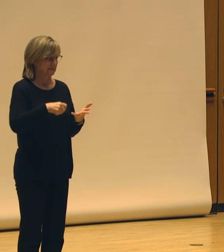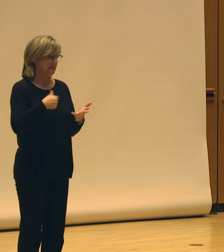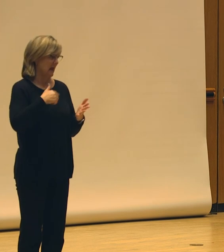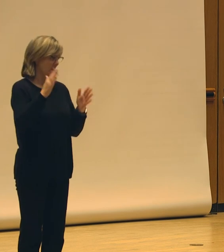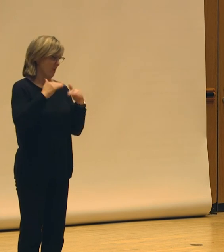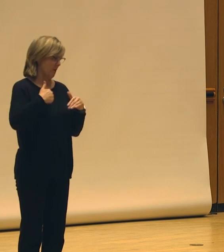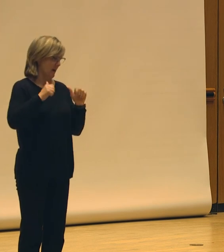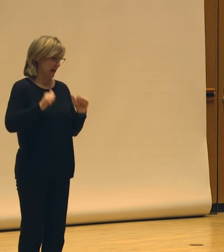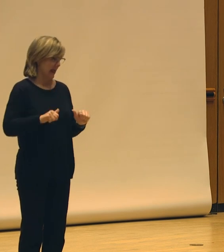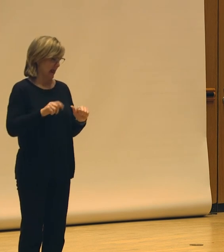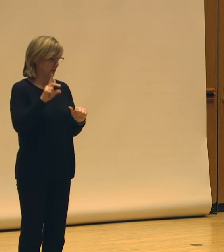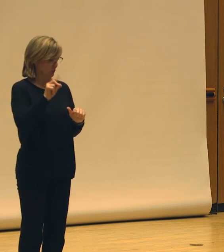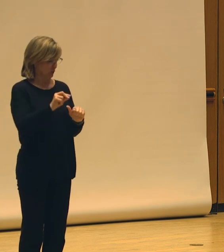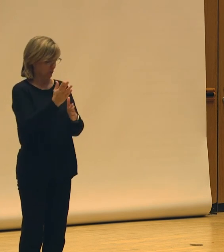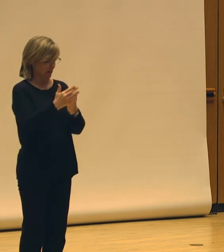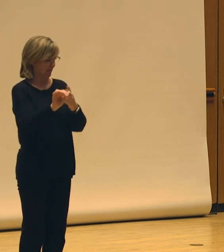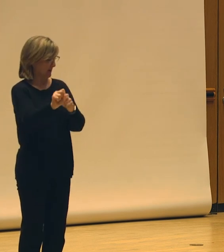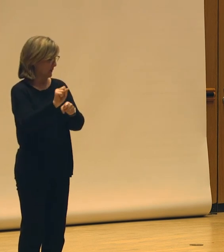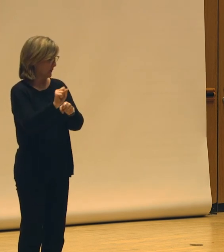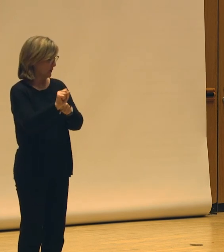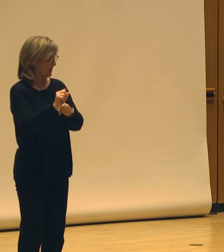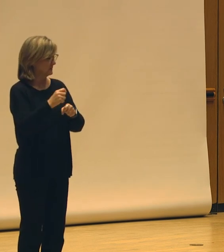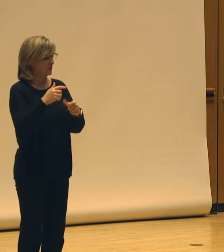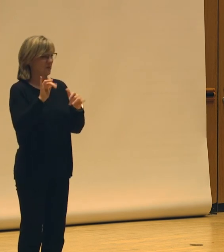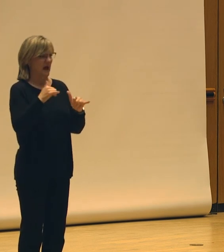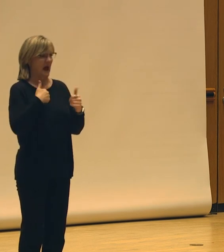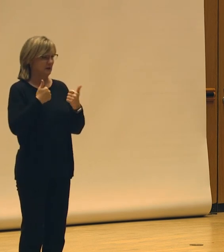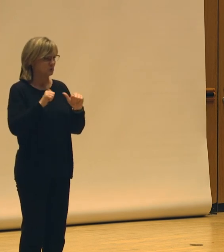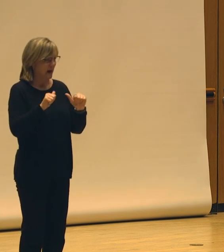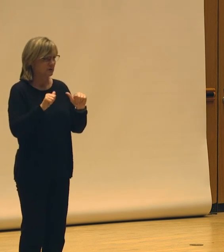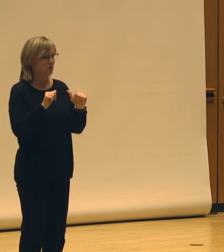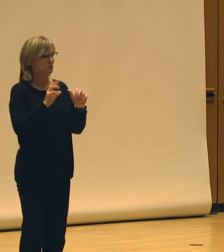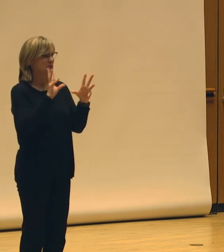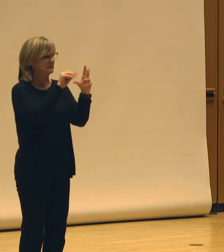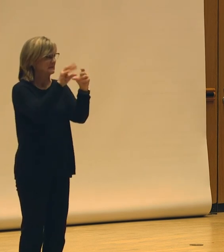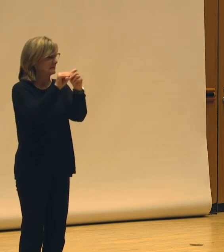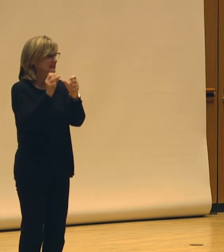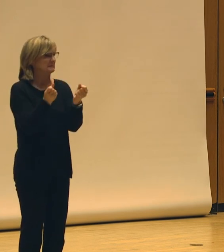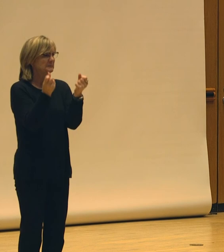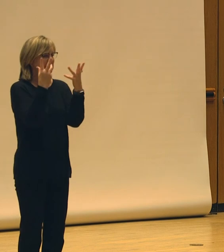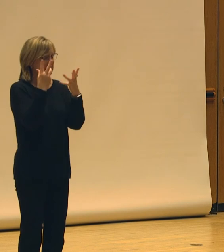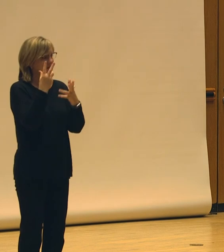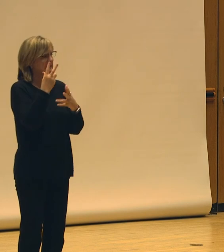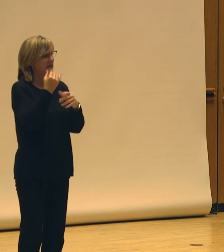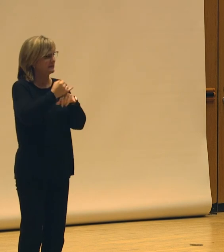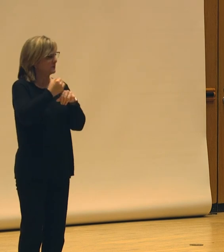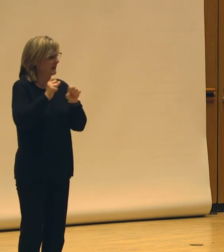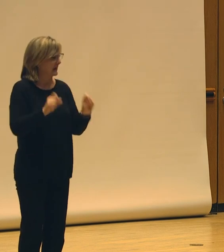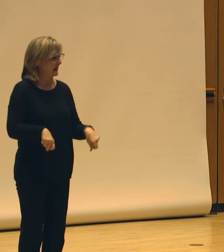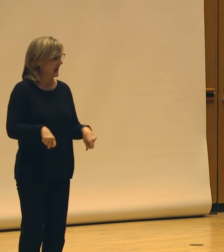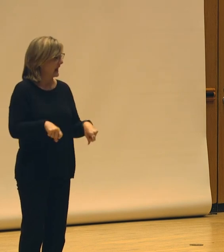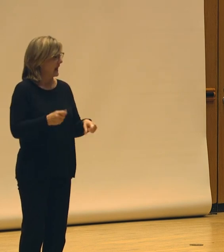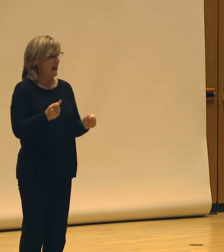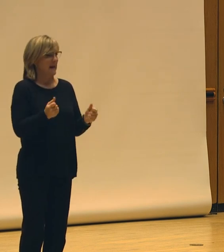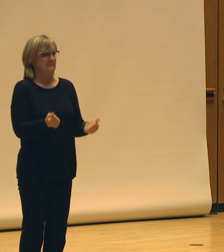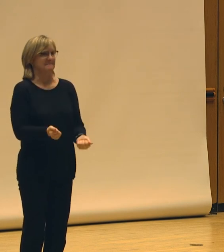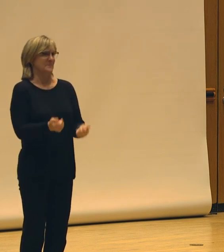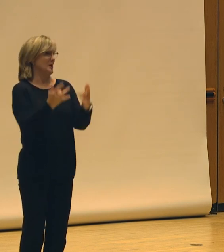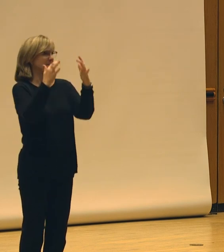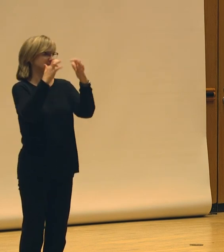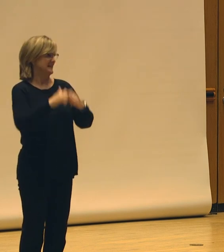hope I can do a little bit of that work and I invite you to infiltrate all of the institutions that you can, burn them down from the inside,